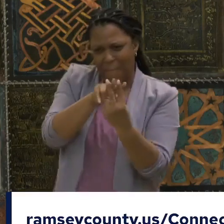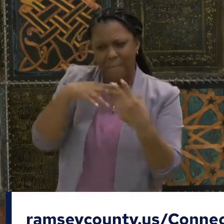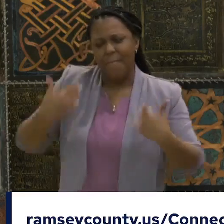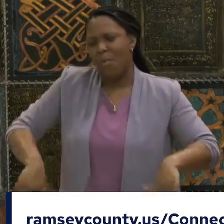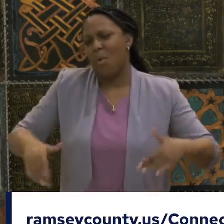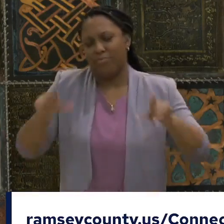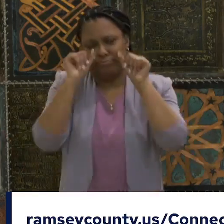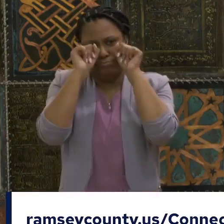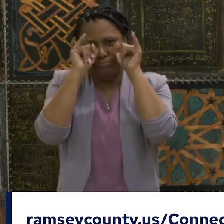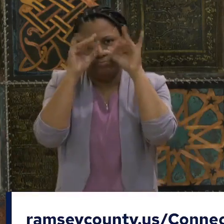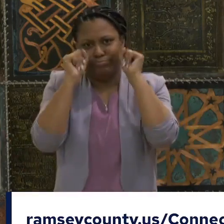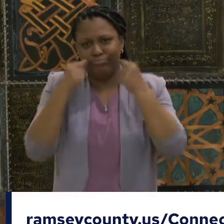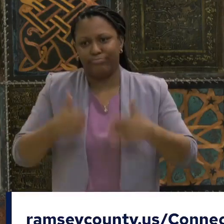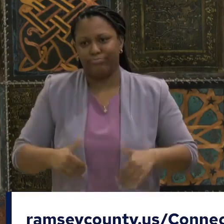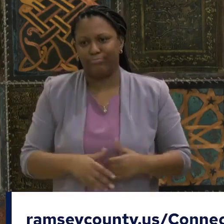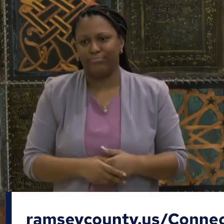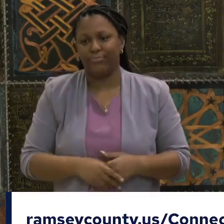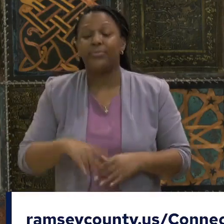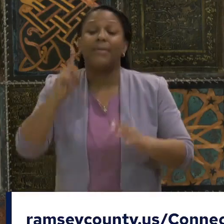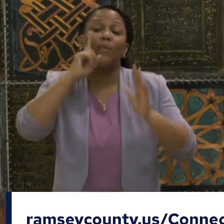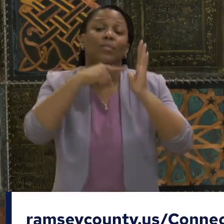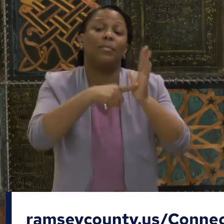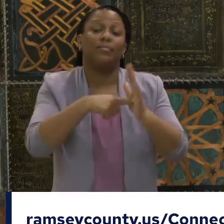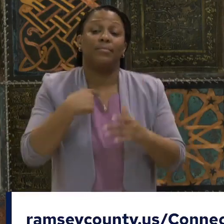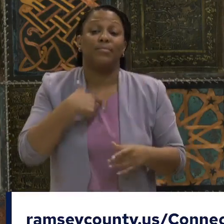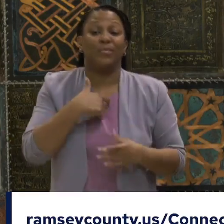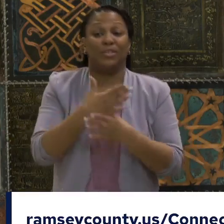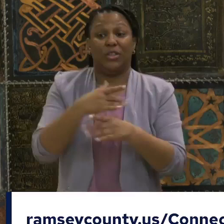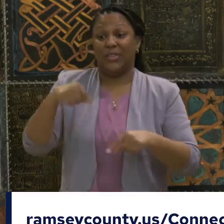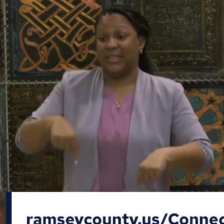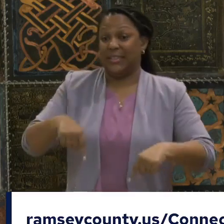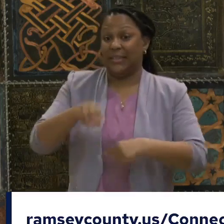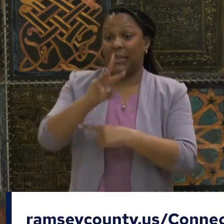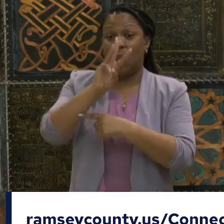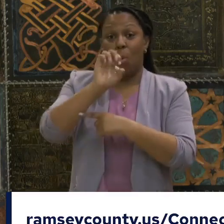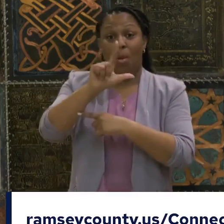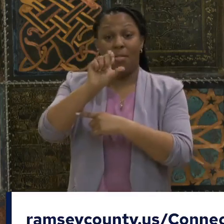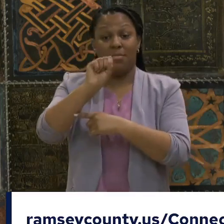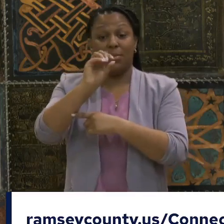We share the Wellstone Center here with El Rio Vista Parks and Rec Center.